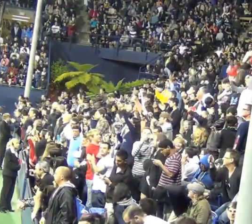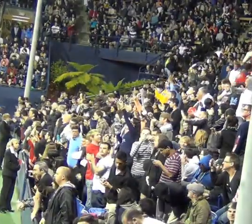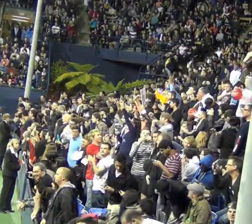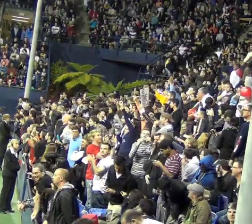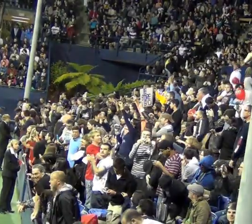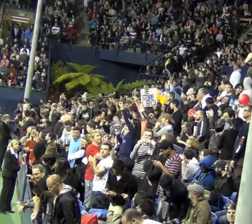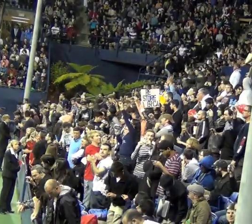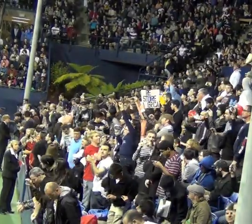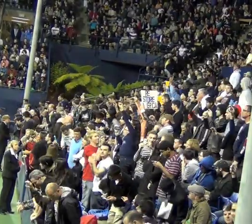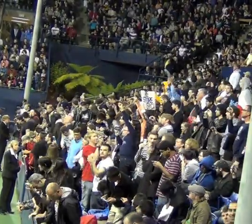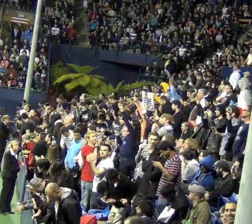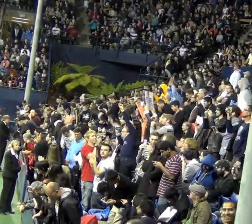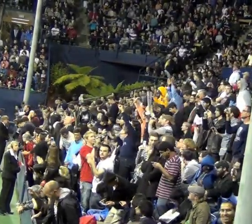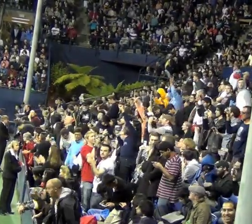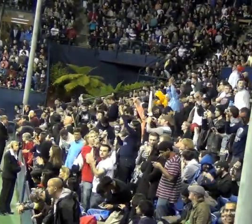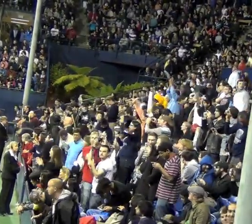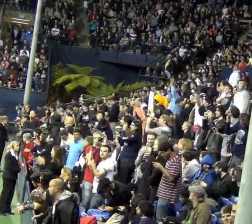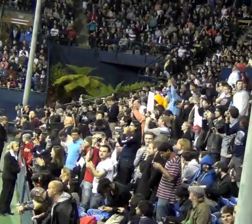Maybe they'll start to hear us pretty soon.